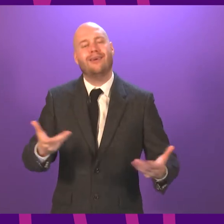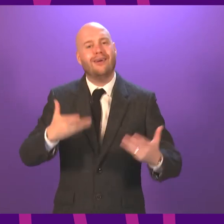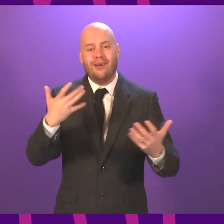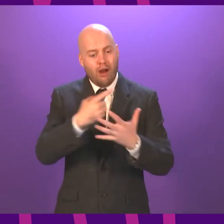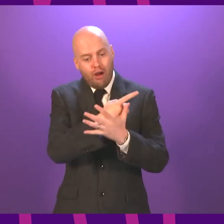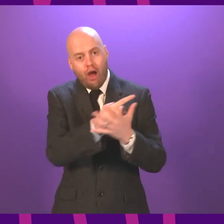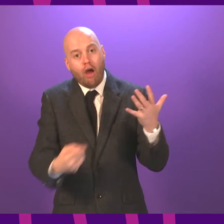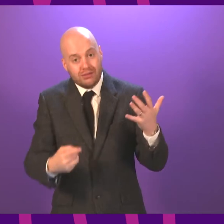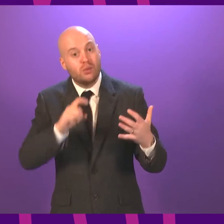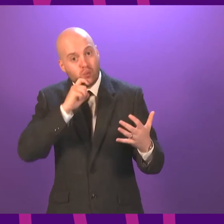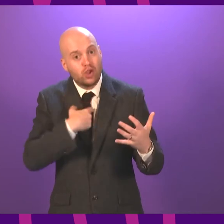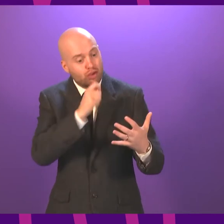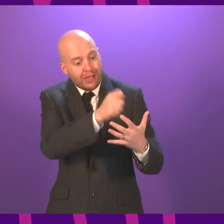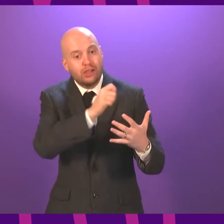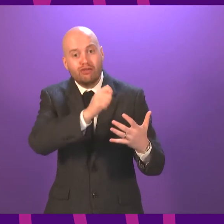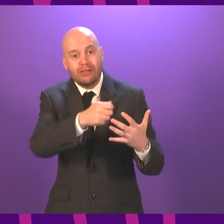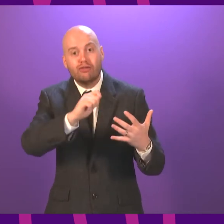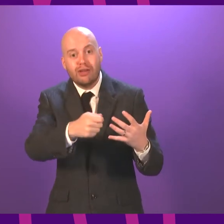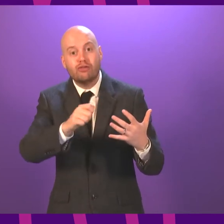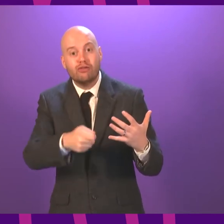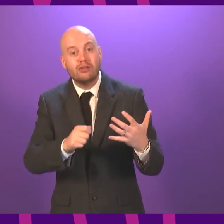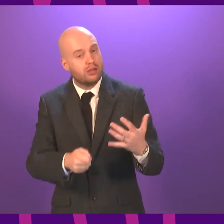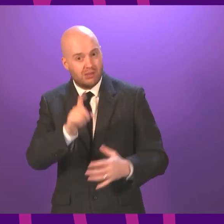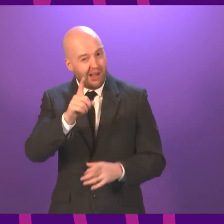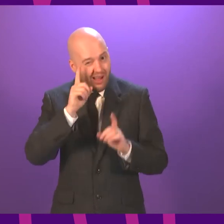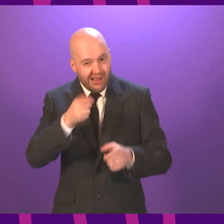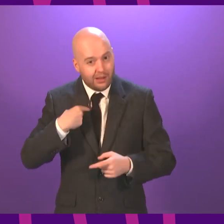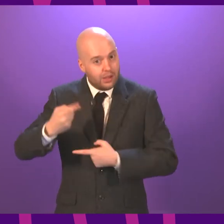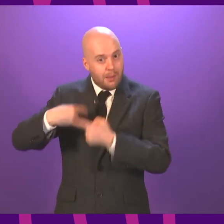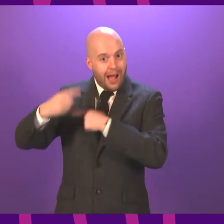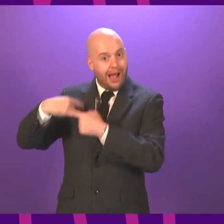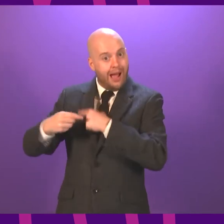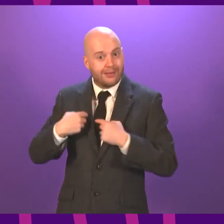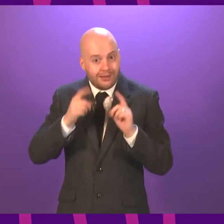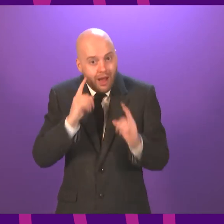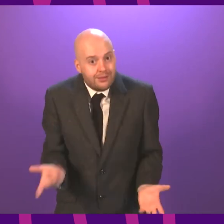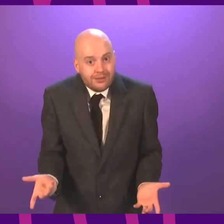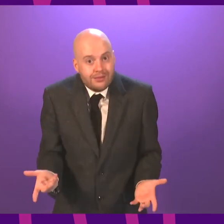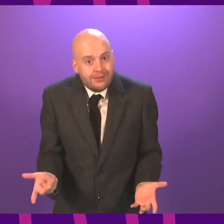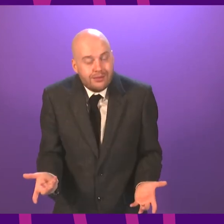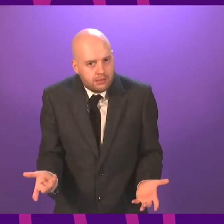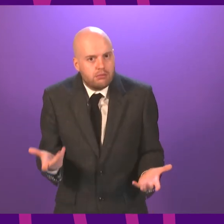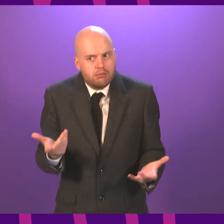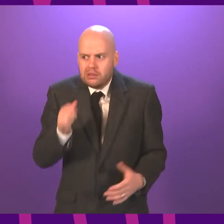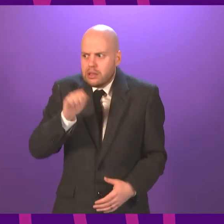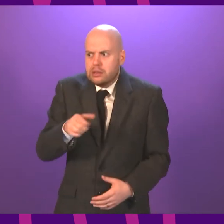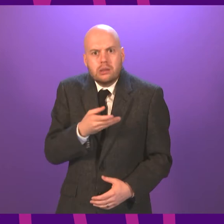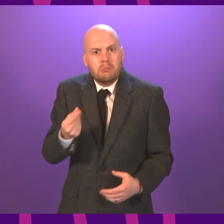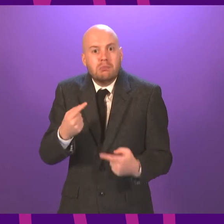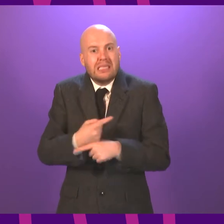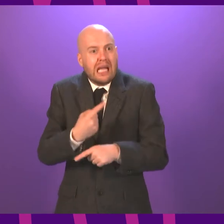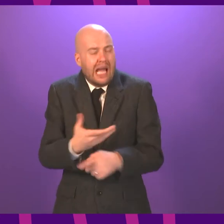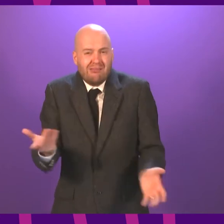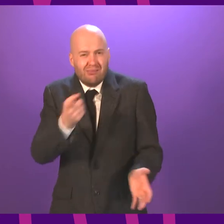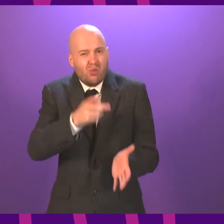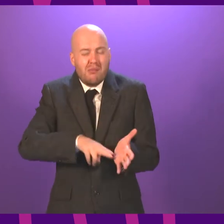it was slightly ahead of the pandemic curve for Scotland. But if I could turn the clock back, there are many things I would love to have the opportunity to do